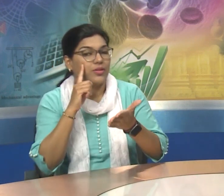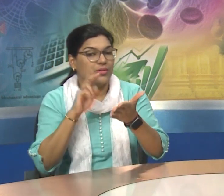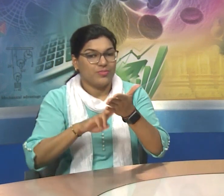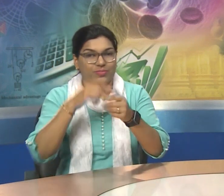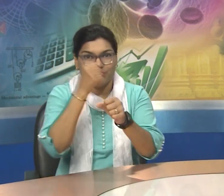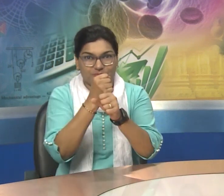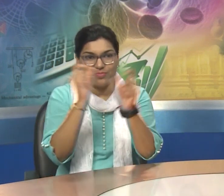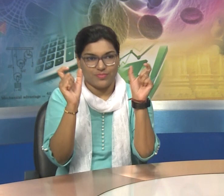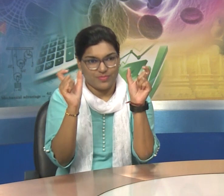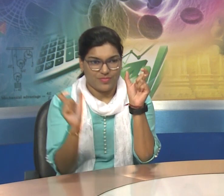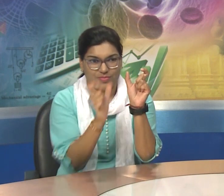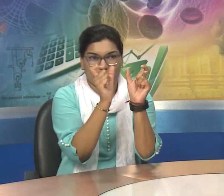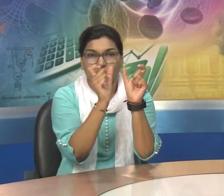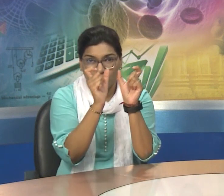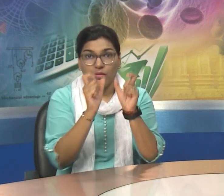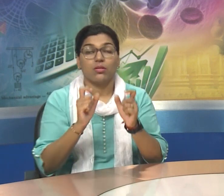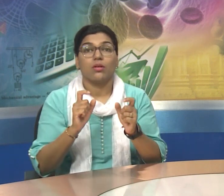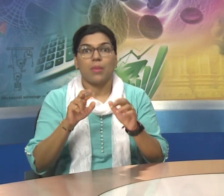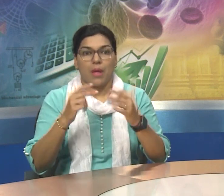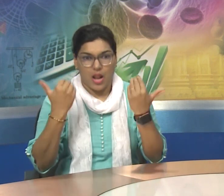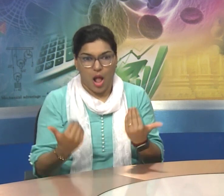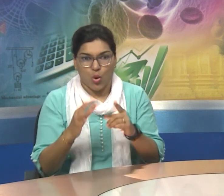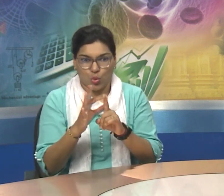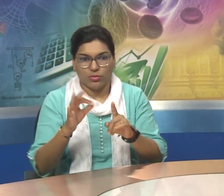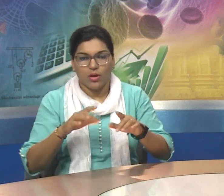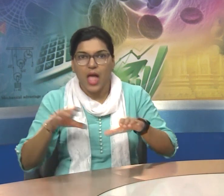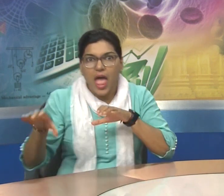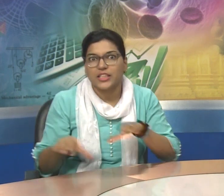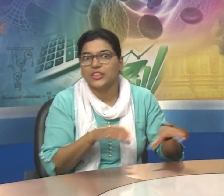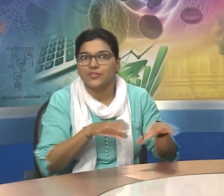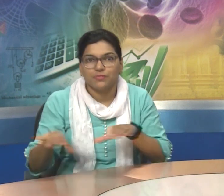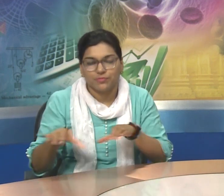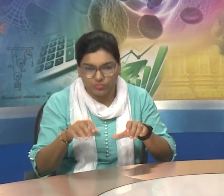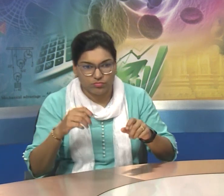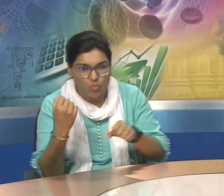Using. A machine. To do. Work.